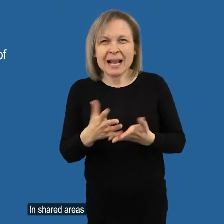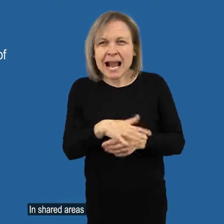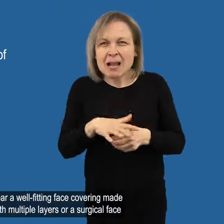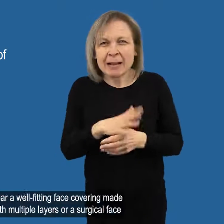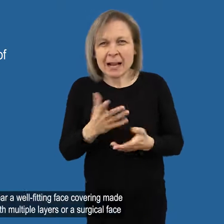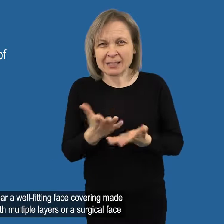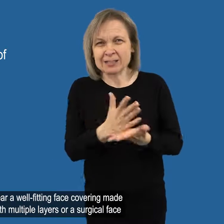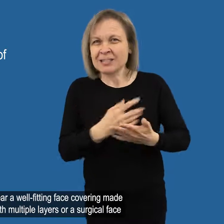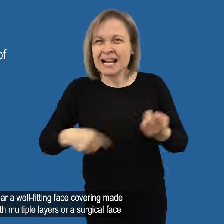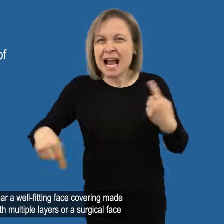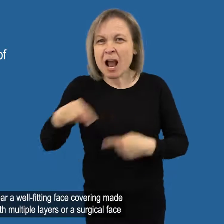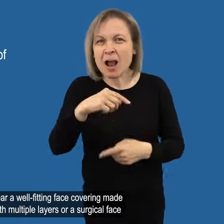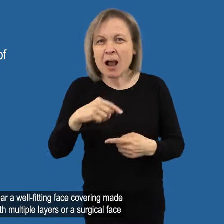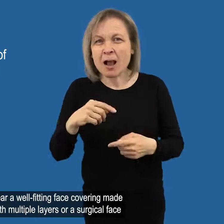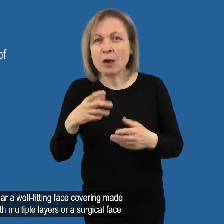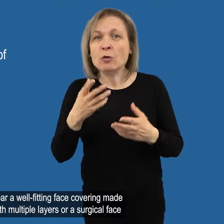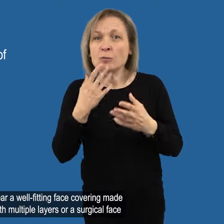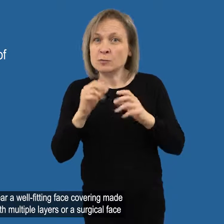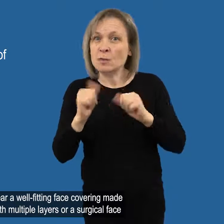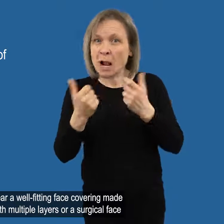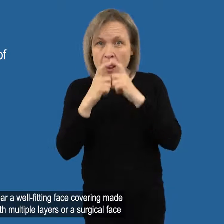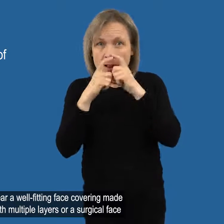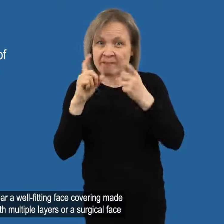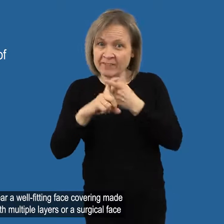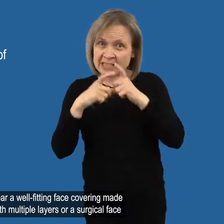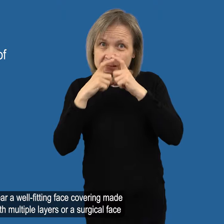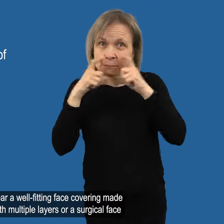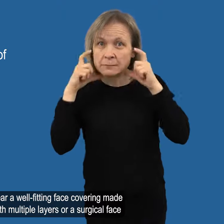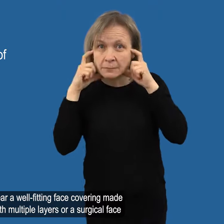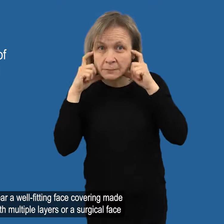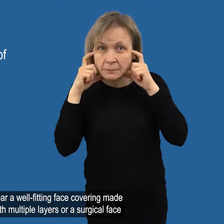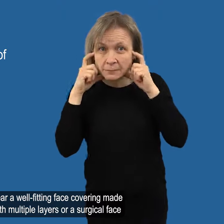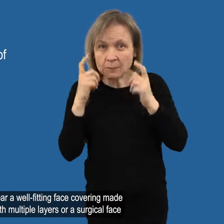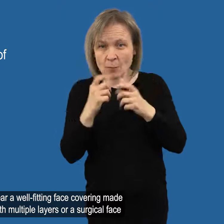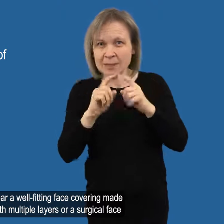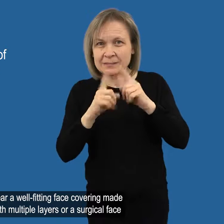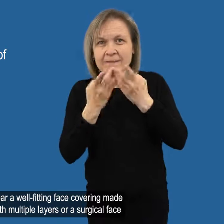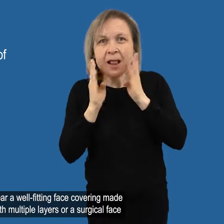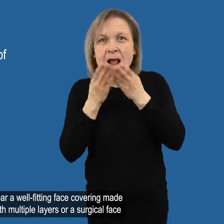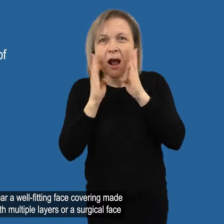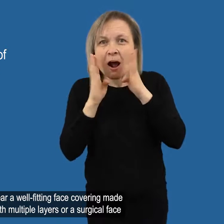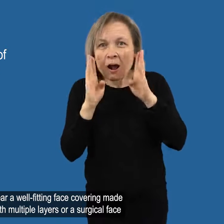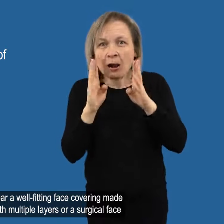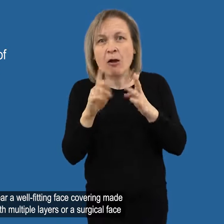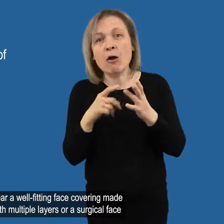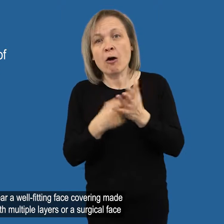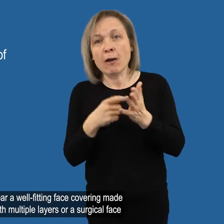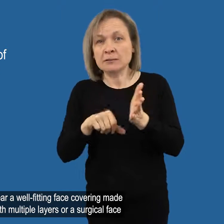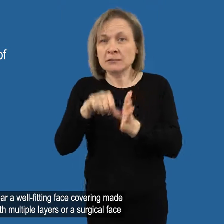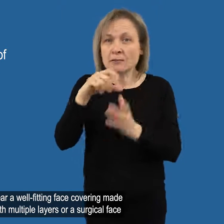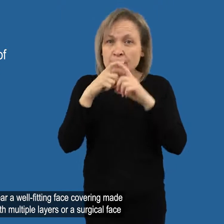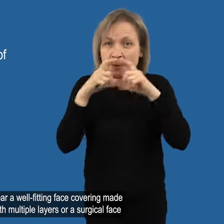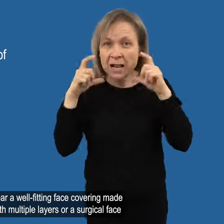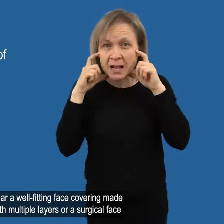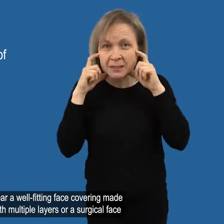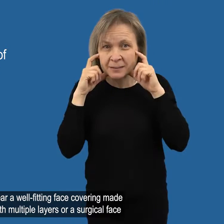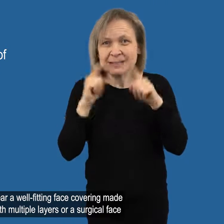In shared areas wear a well-fitting face covering made with multiple layers Or a surgical face mask Especially